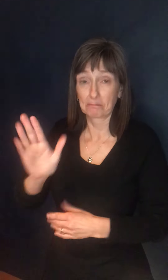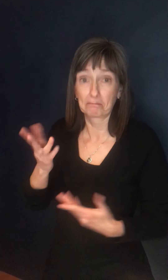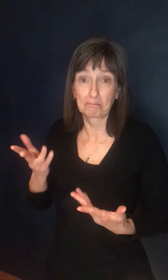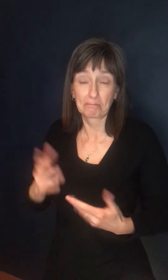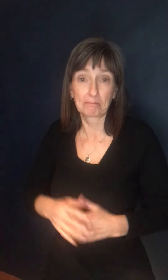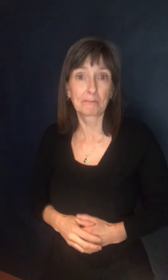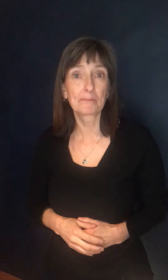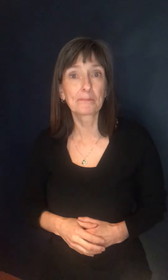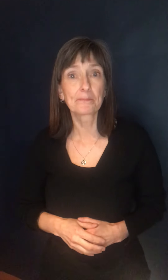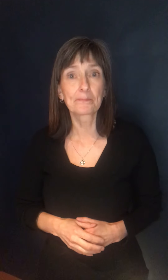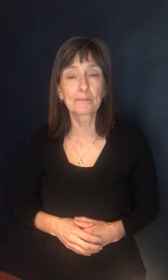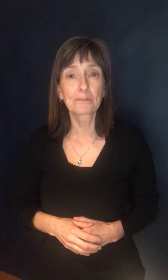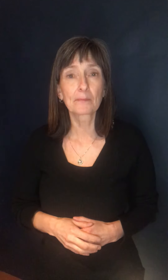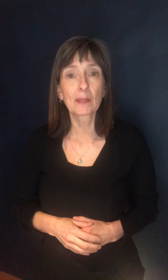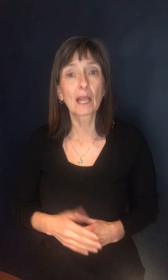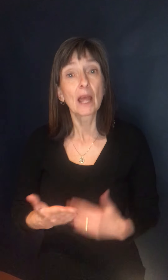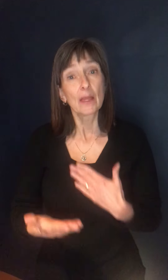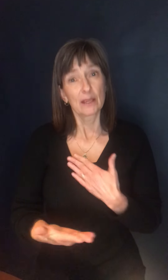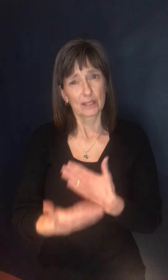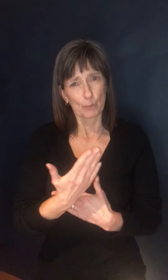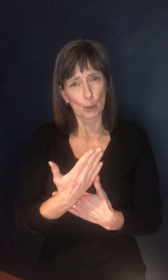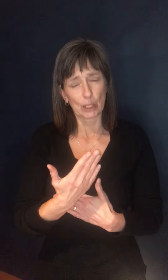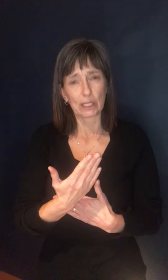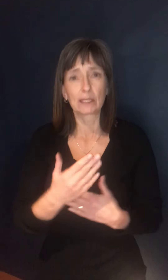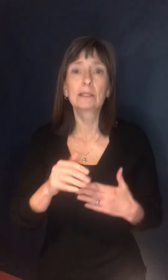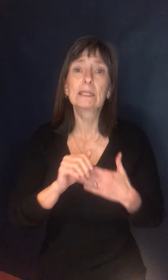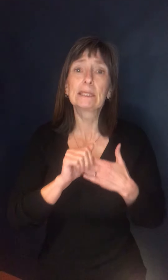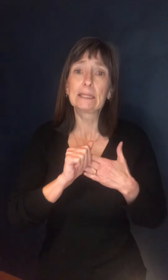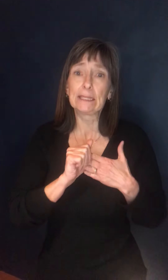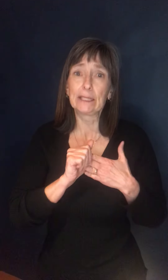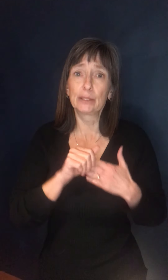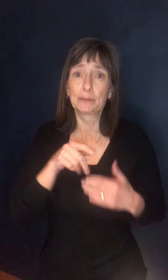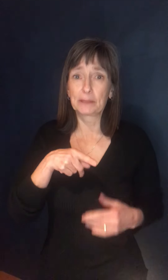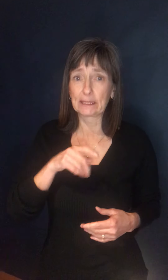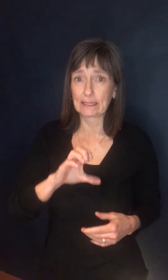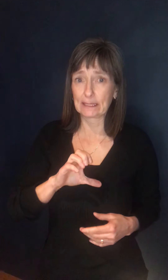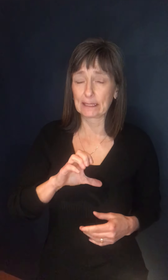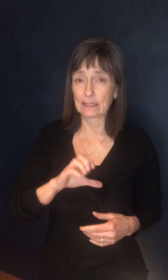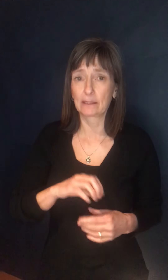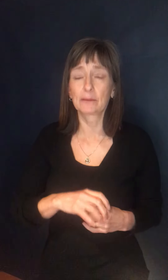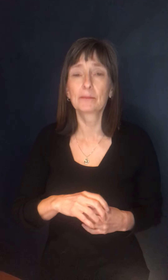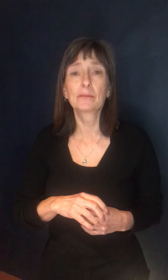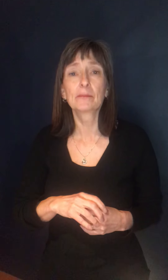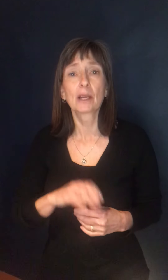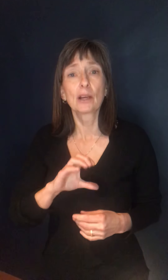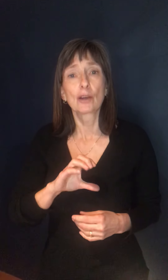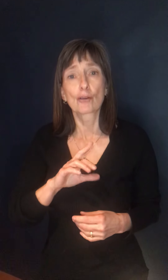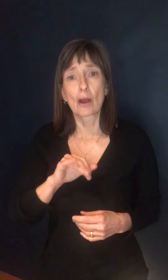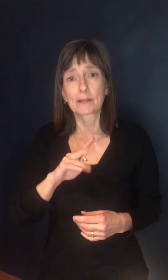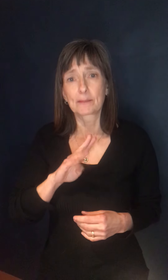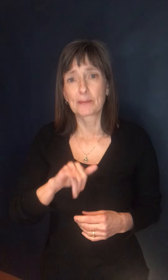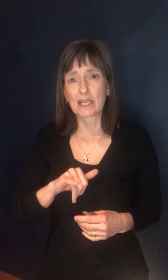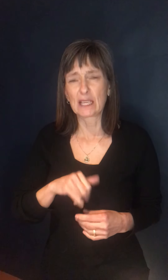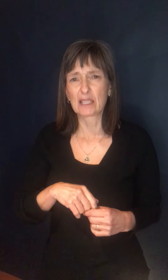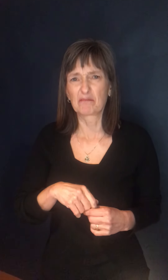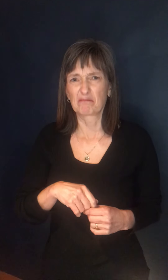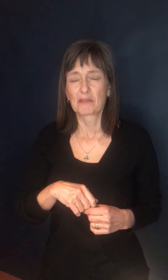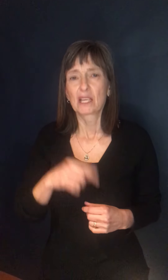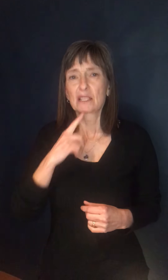And this morning, the leader of the opposition, Jess Crosby, said, uh, that this election is making a laughing stock of Newfoundland Labrador. Do you